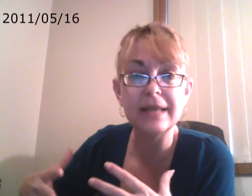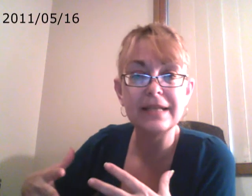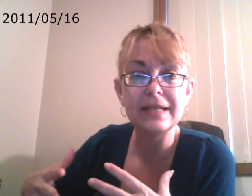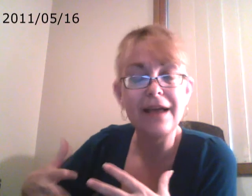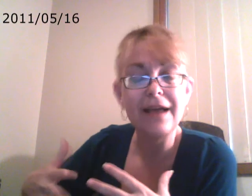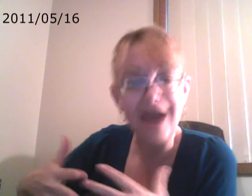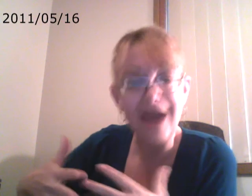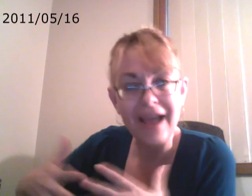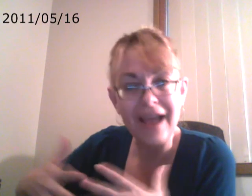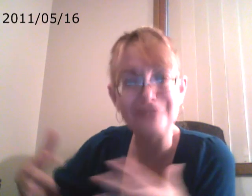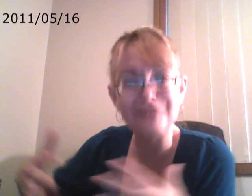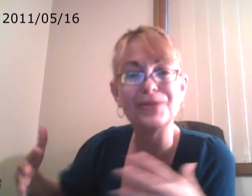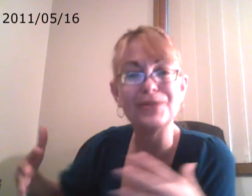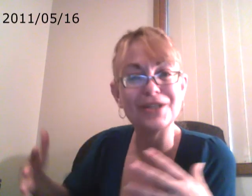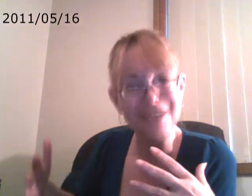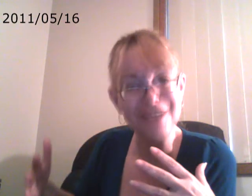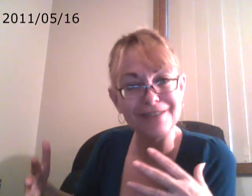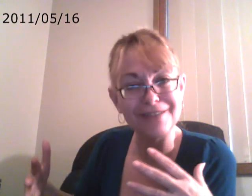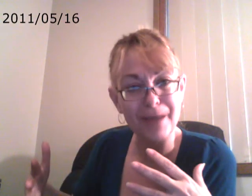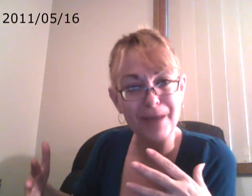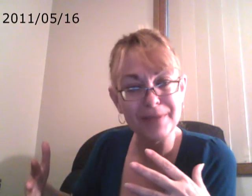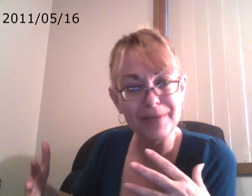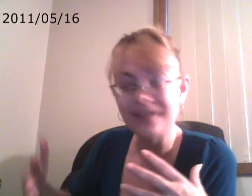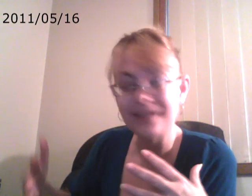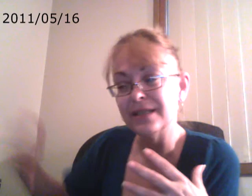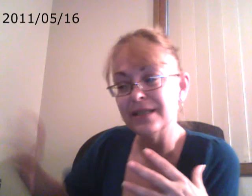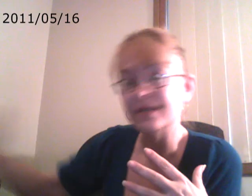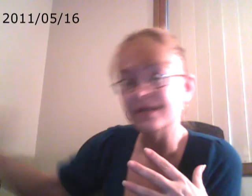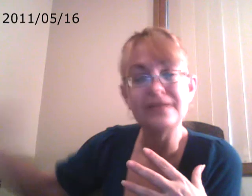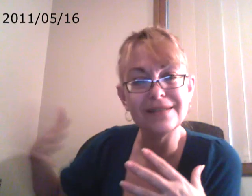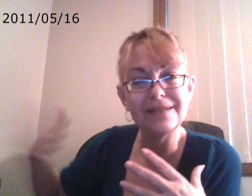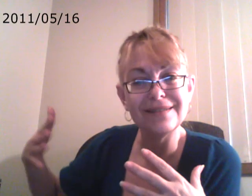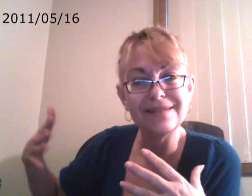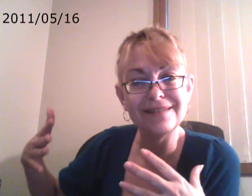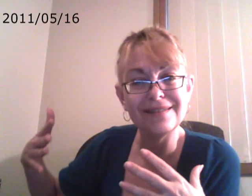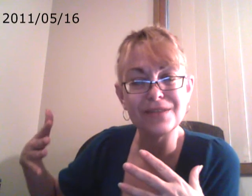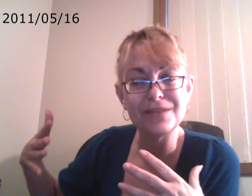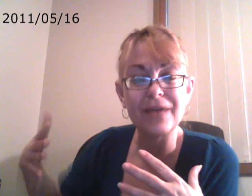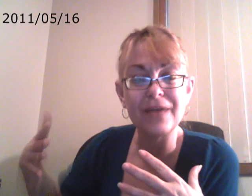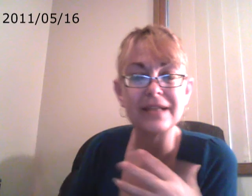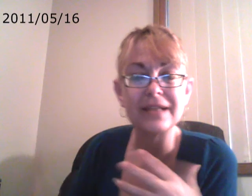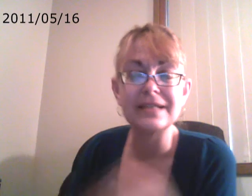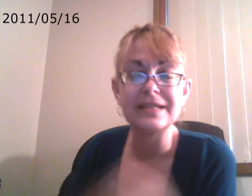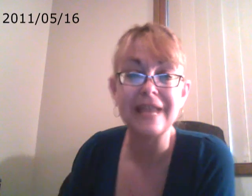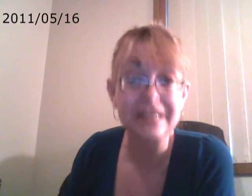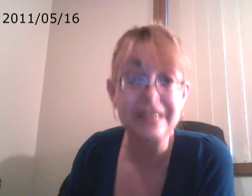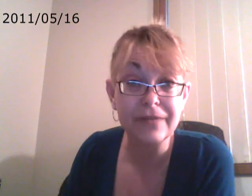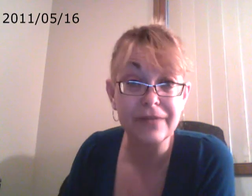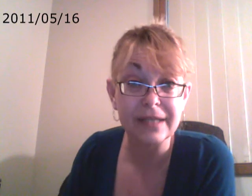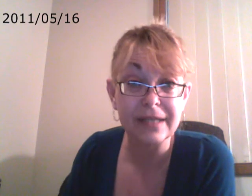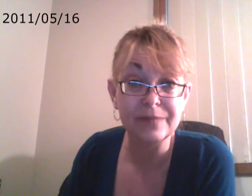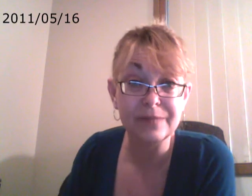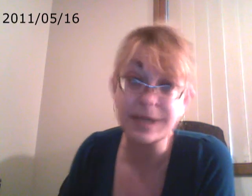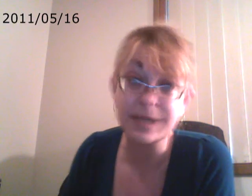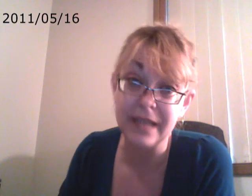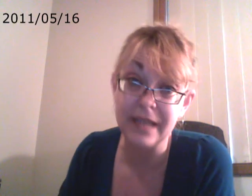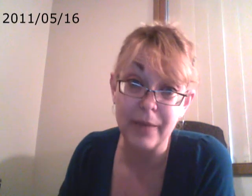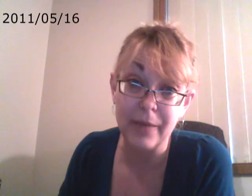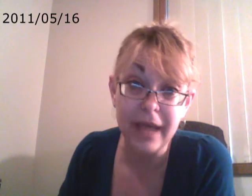But I have to put a shield up so that his negativity doesn't come back at